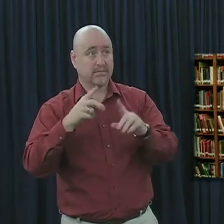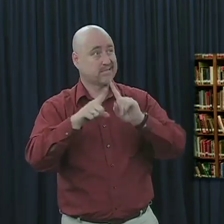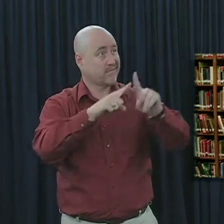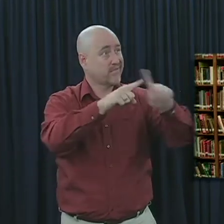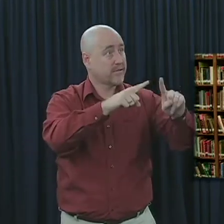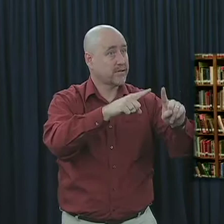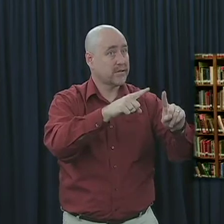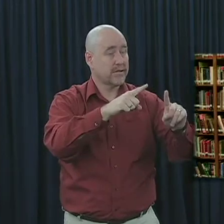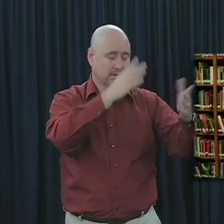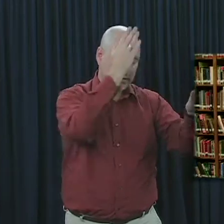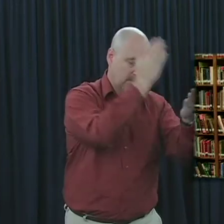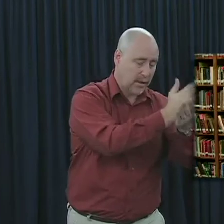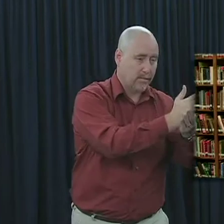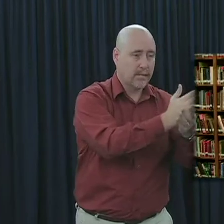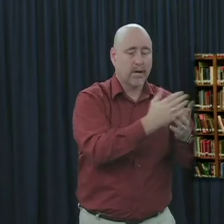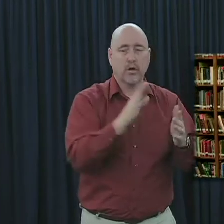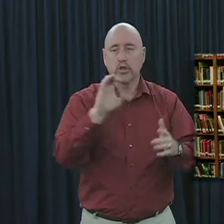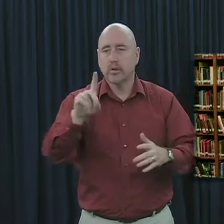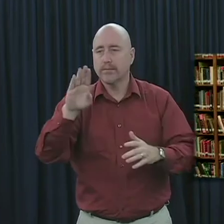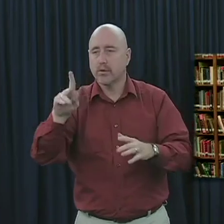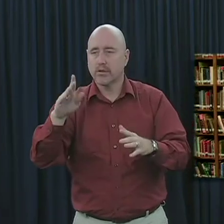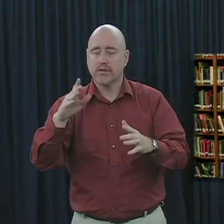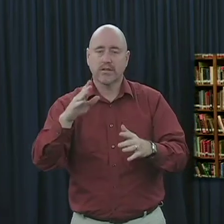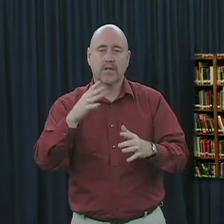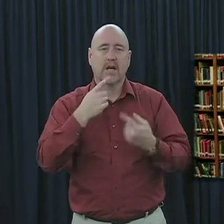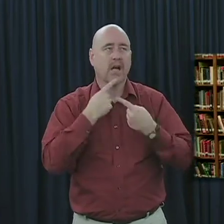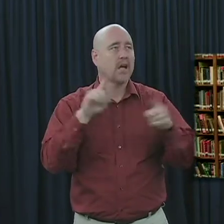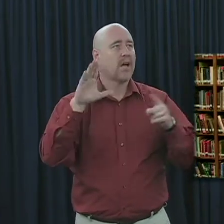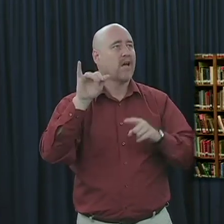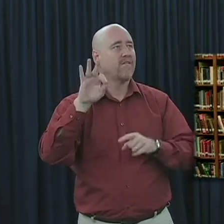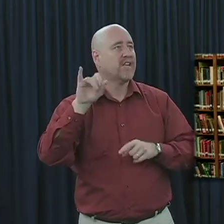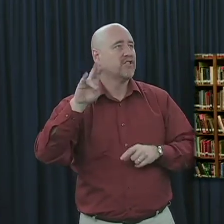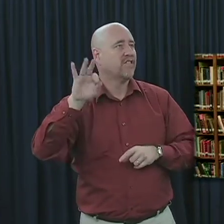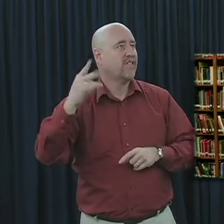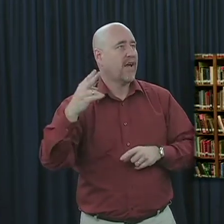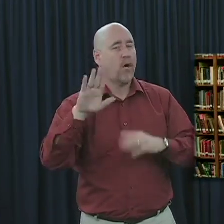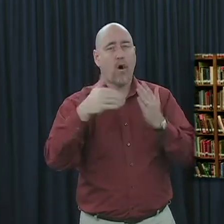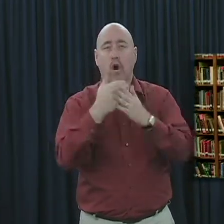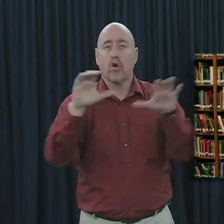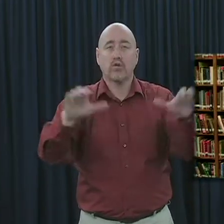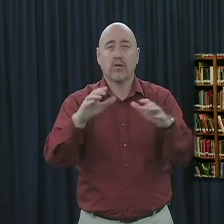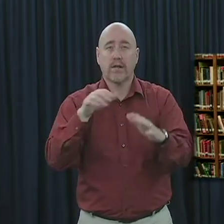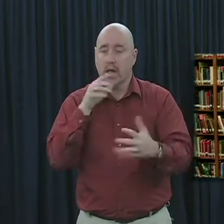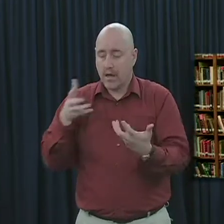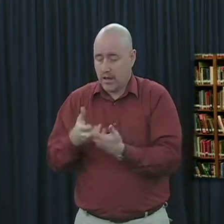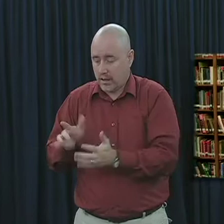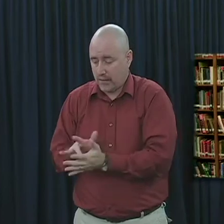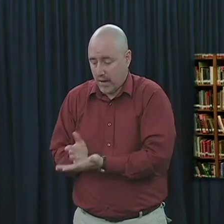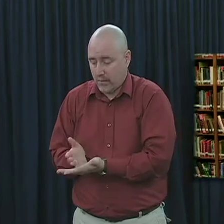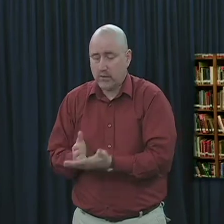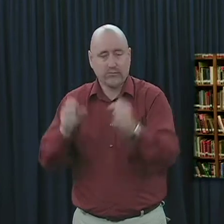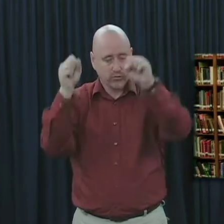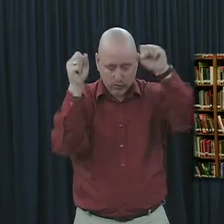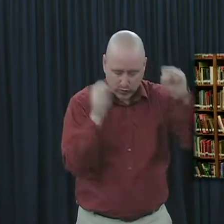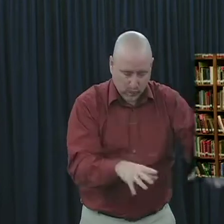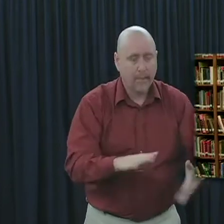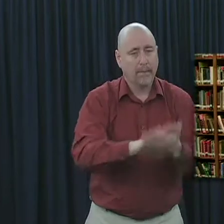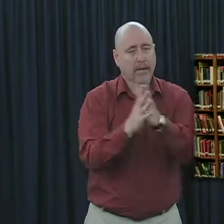creed books and confessions of faith in all unbiblical practices and became just a church of Christ